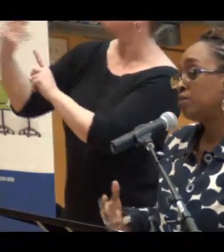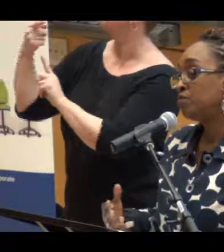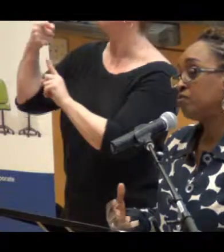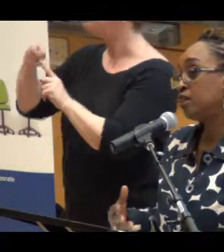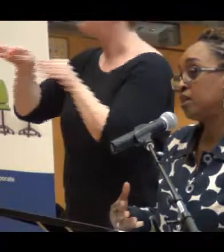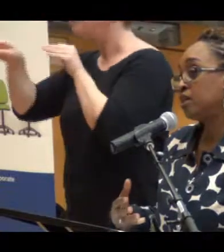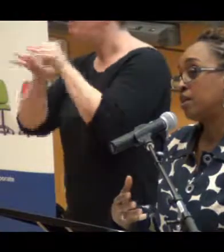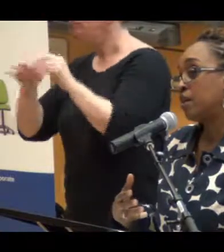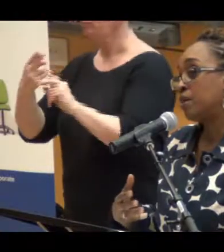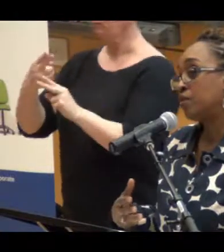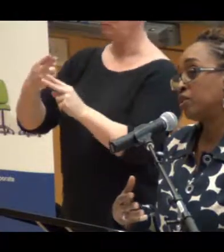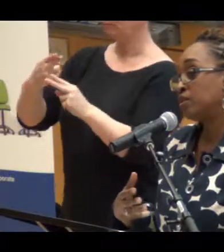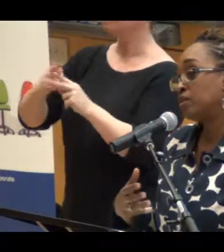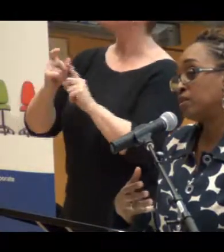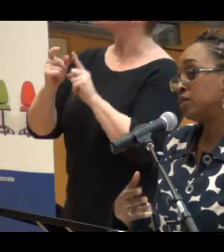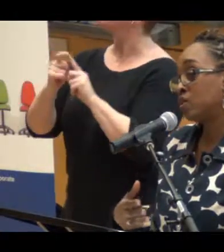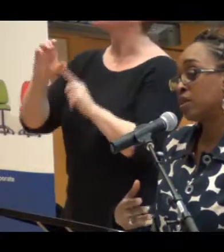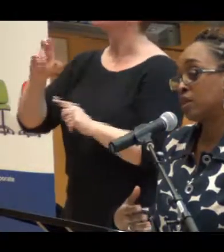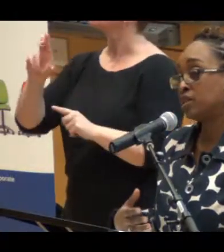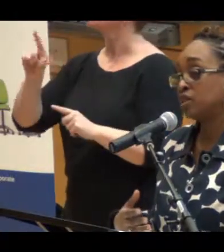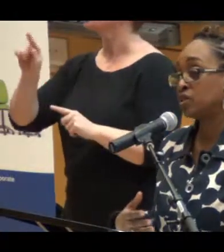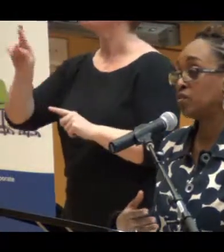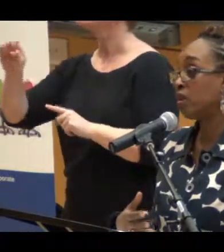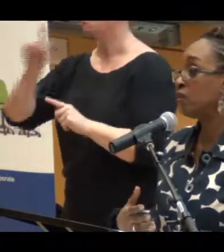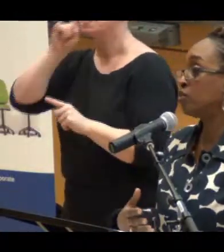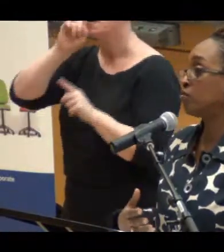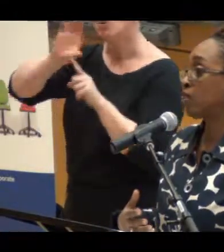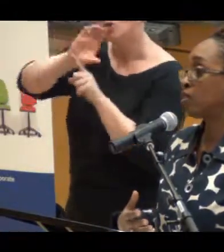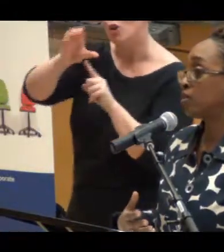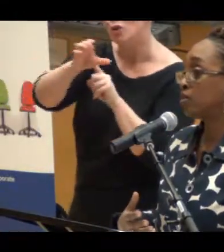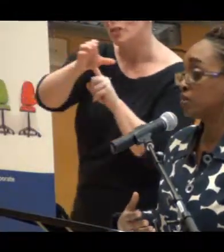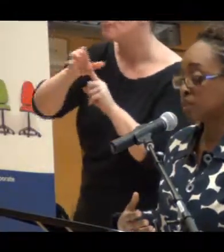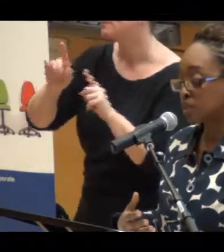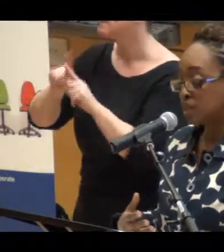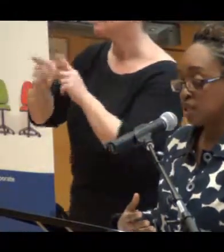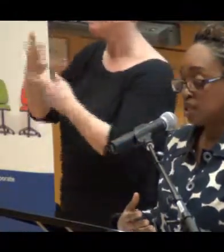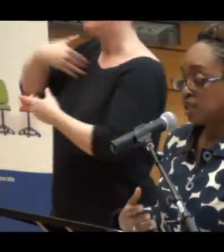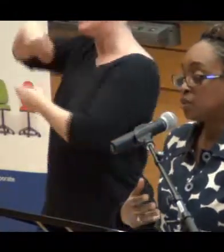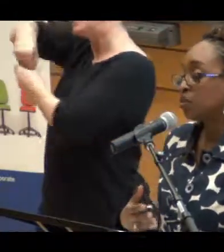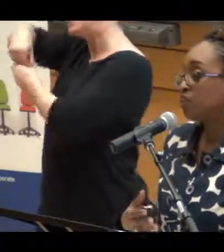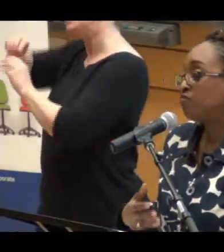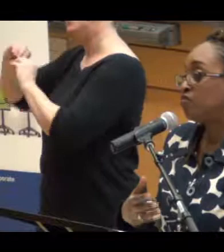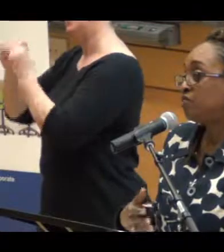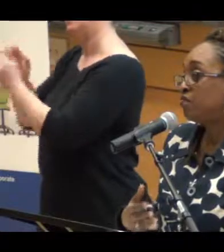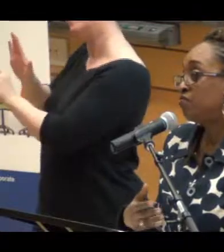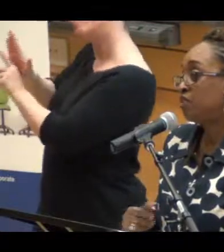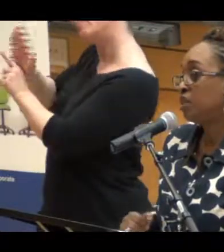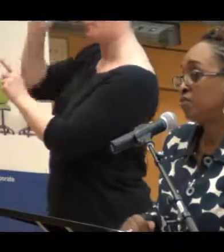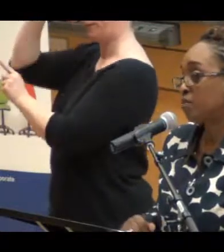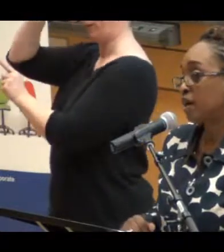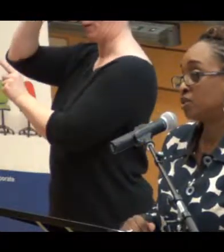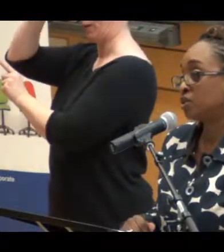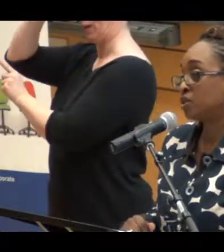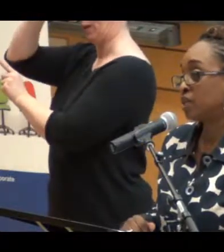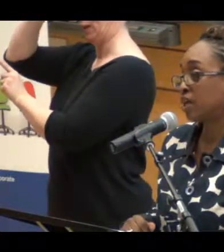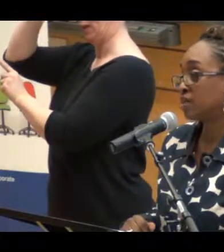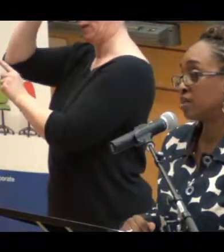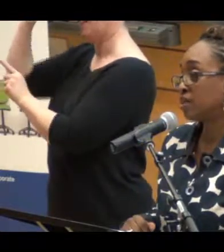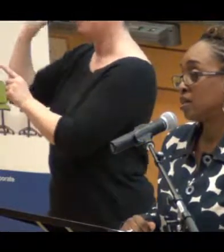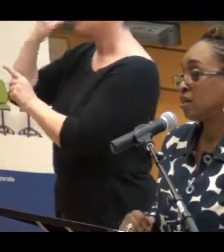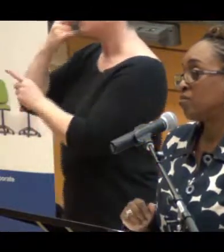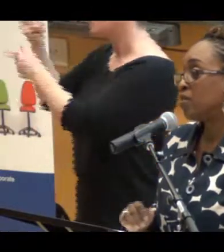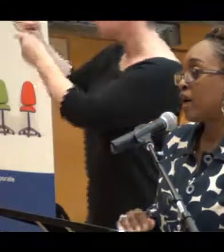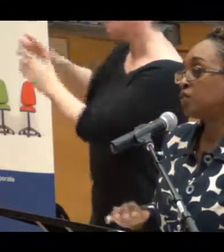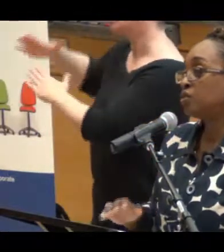how people feel about the organization, and many of you have probably heard this, is within 50 feet of a manager's